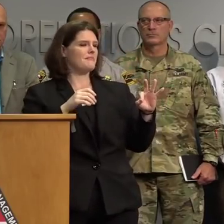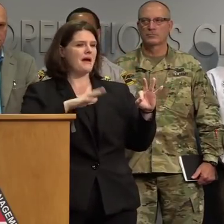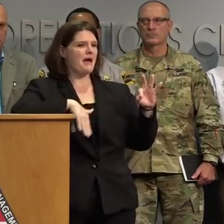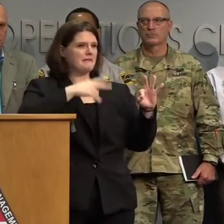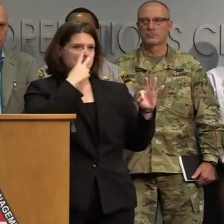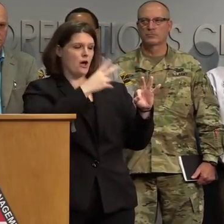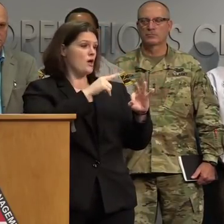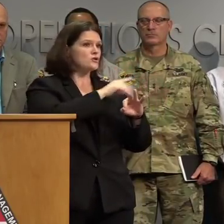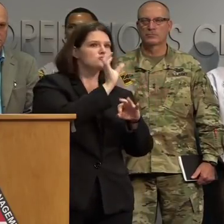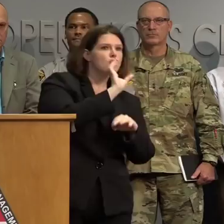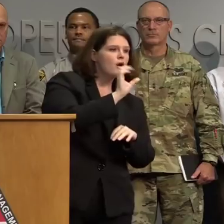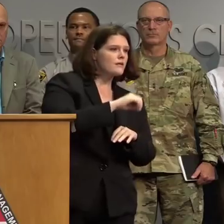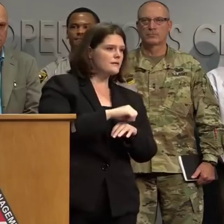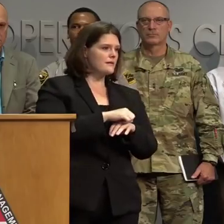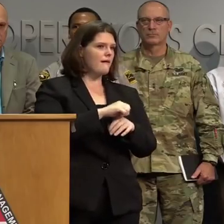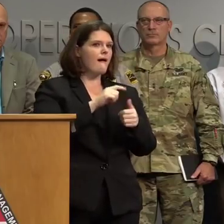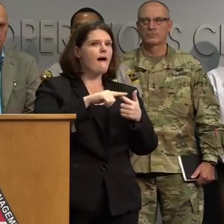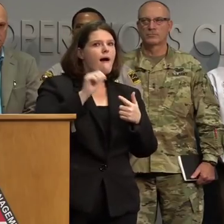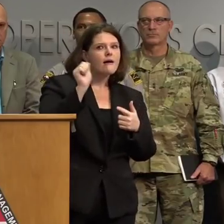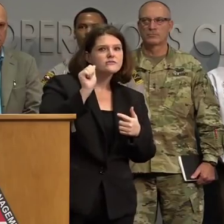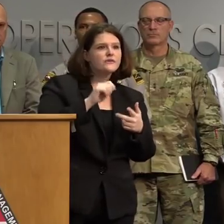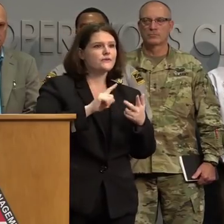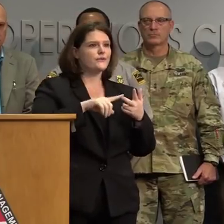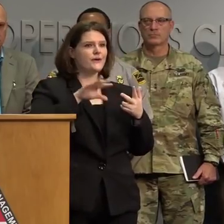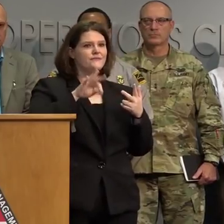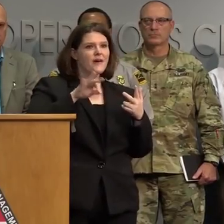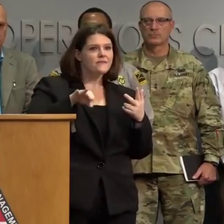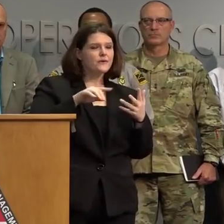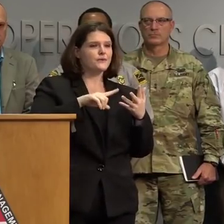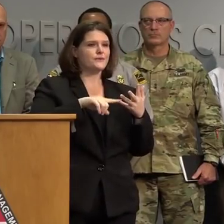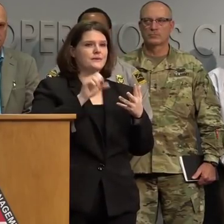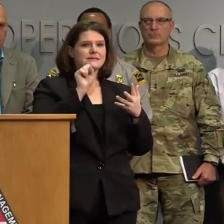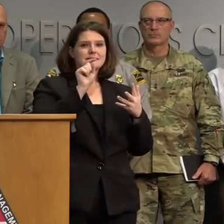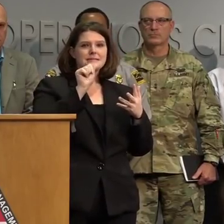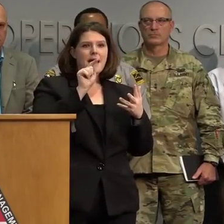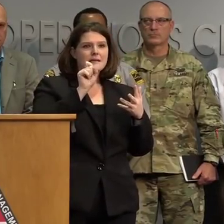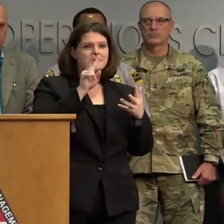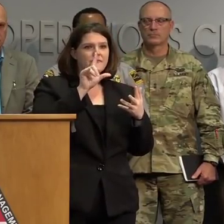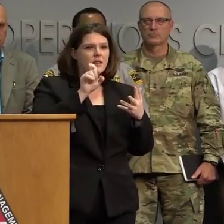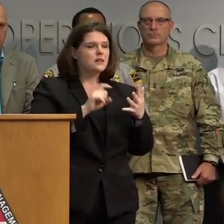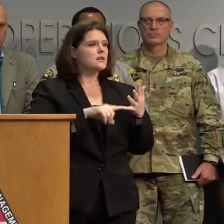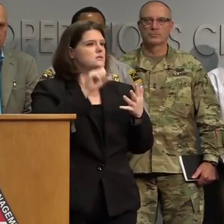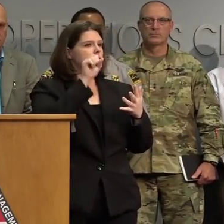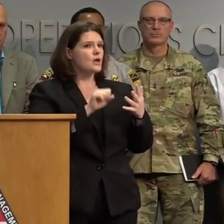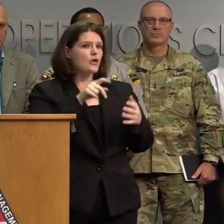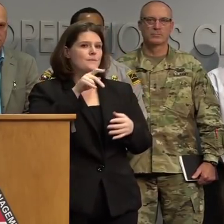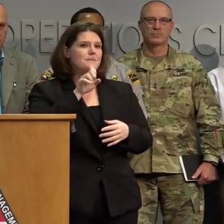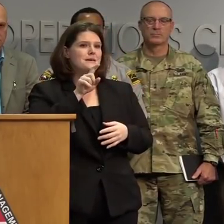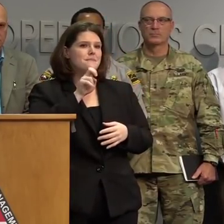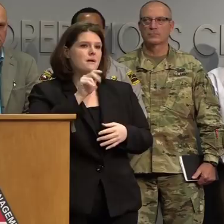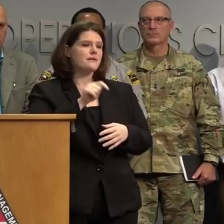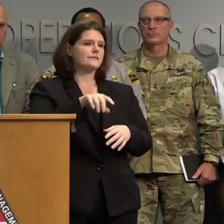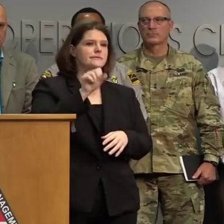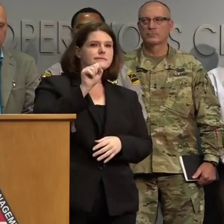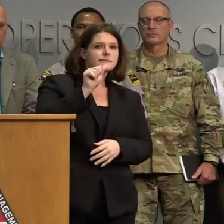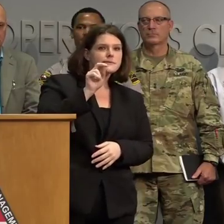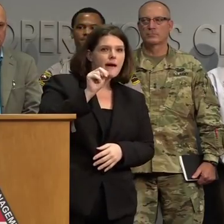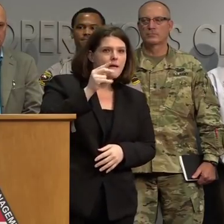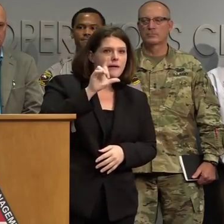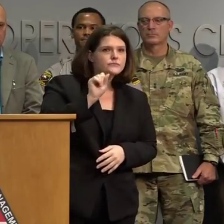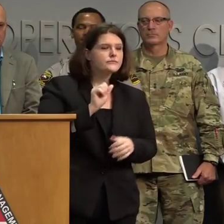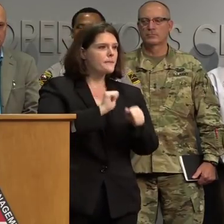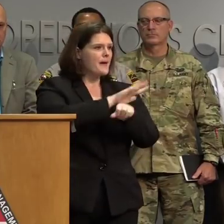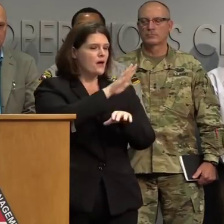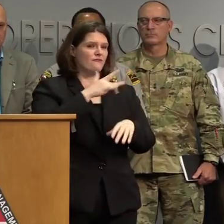of Charlotte, Asheville, Fayetteville, Statesville, the southern Piedmont, the Sandhills, the